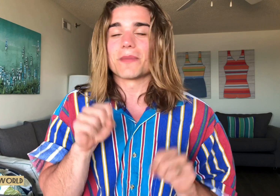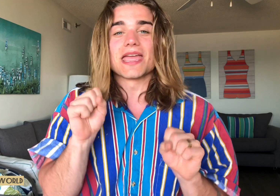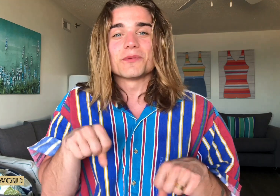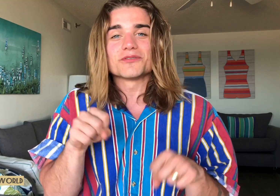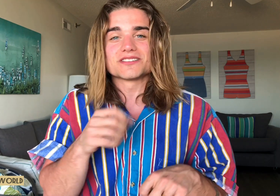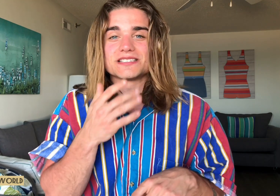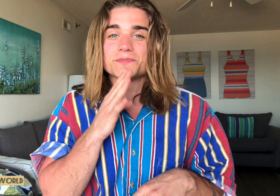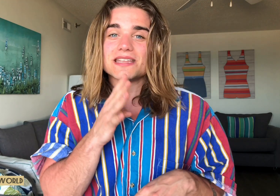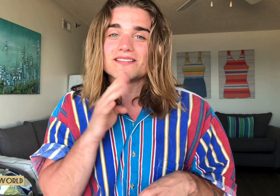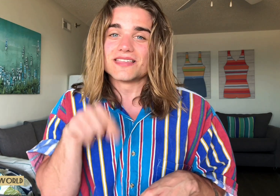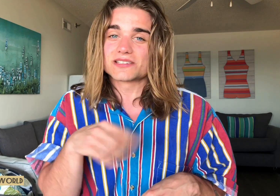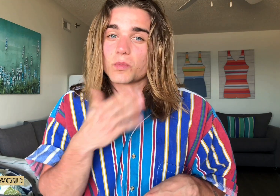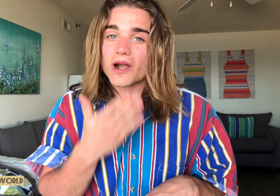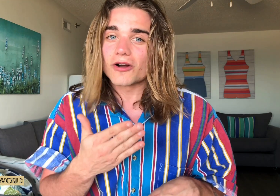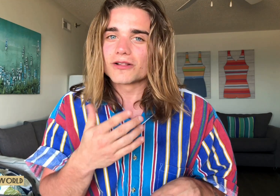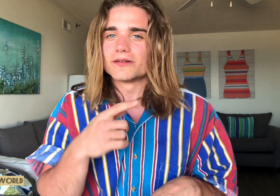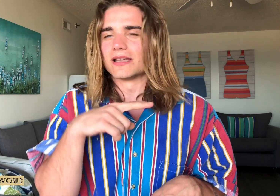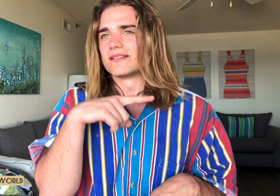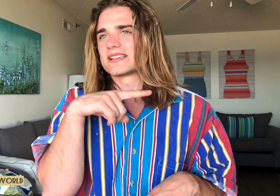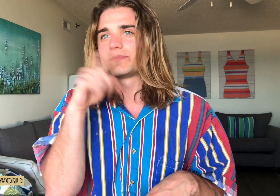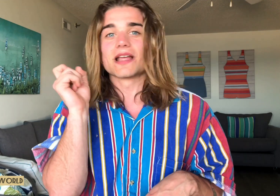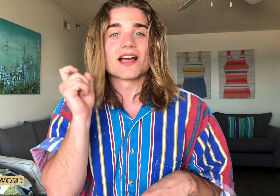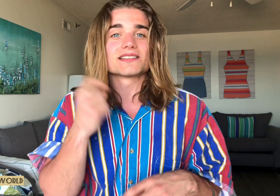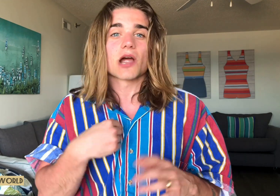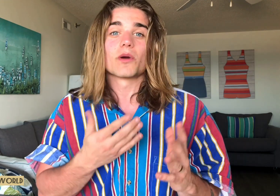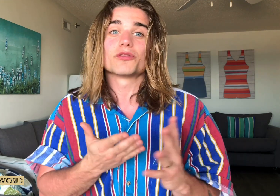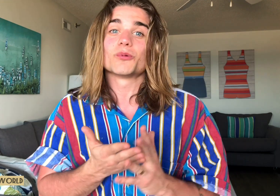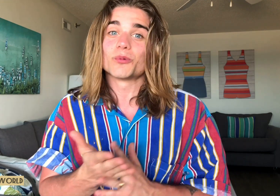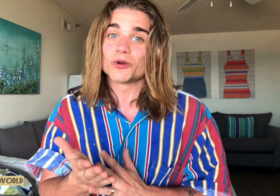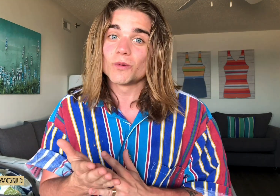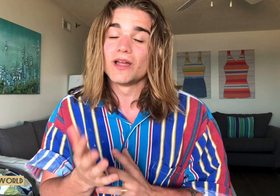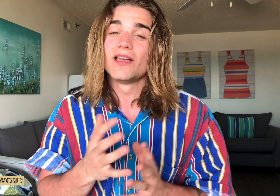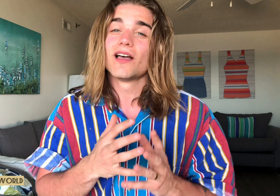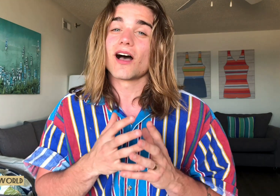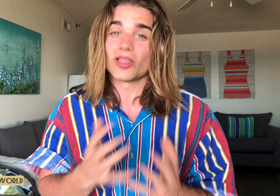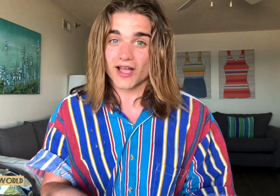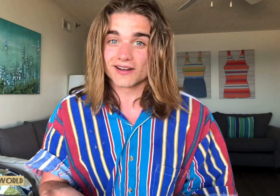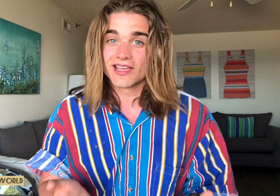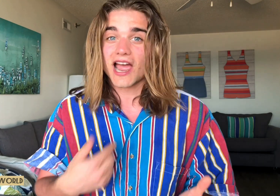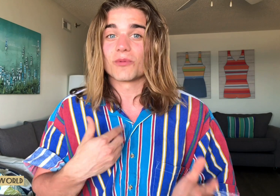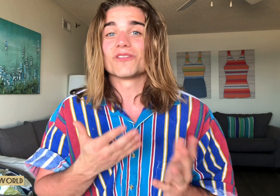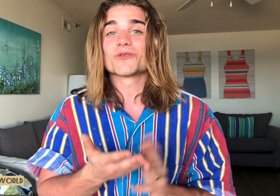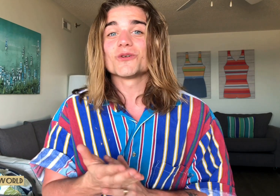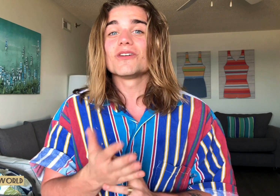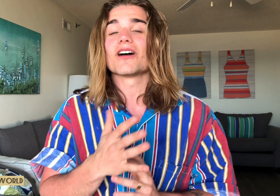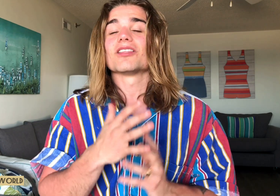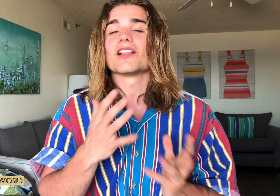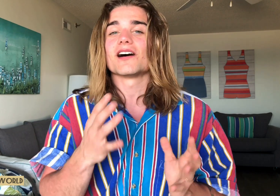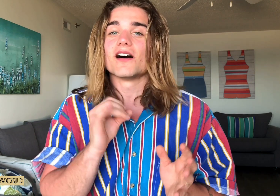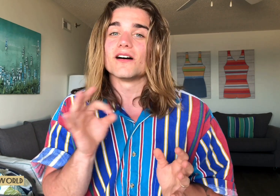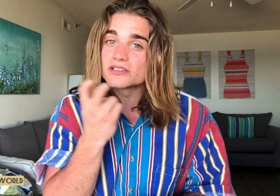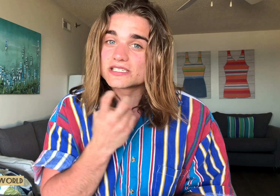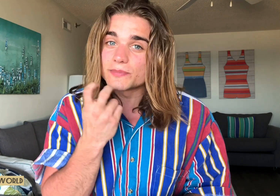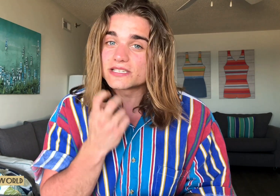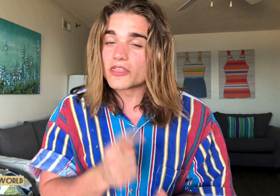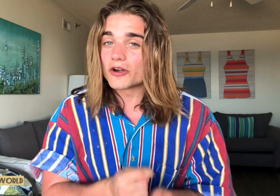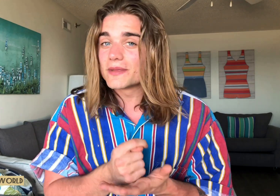able to speak this well. And that's because I went through a lot. I went through a lot of speech therapies,